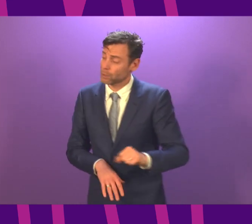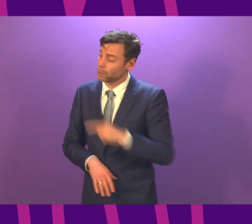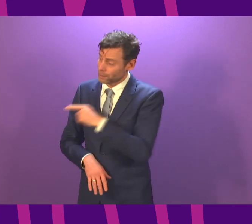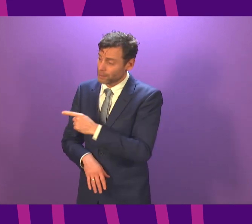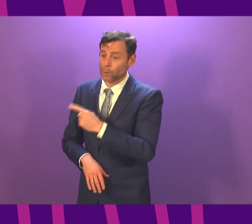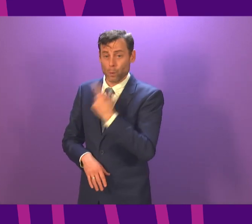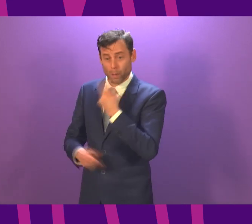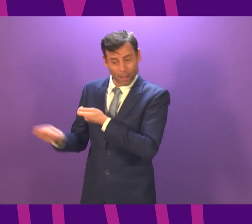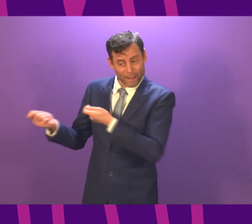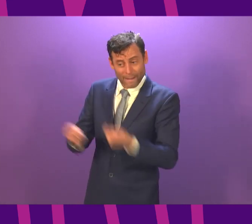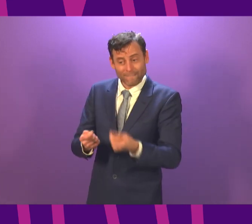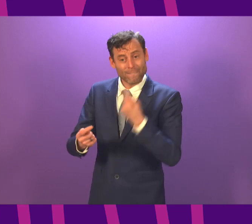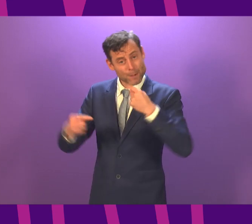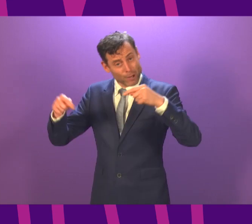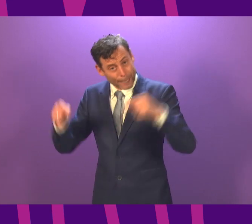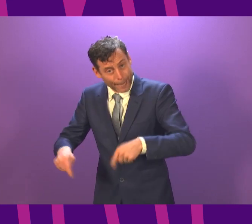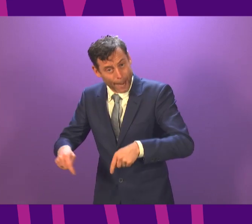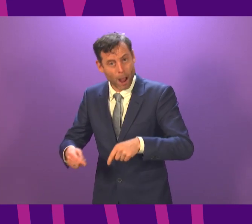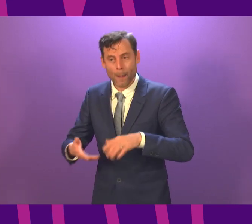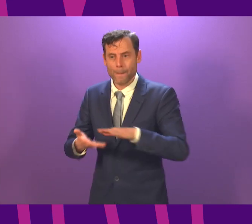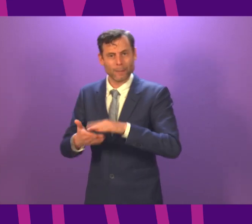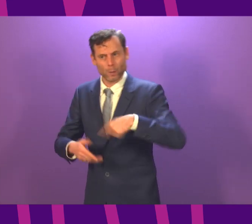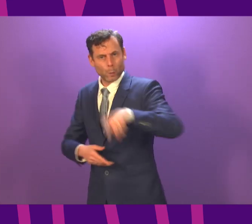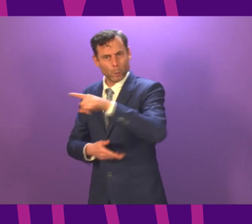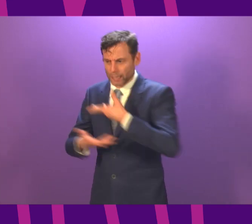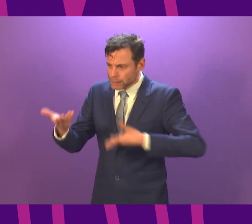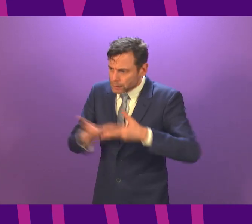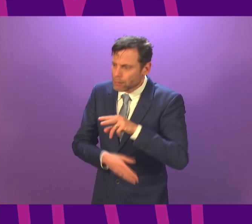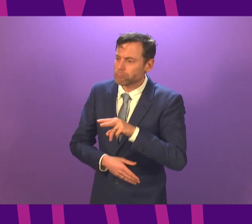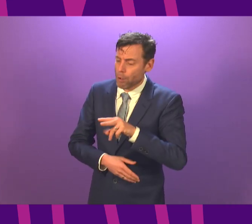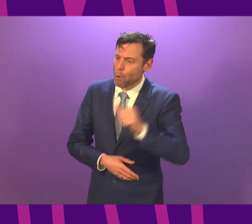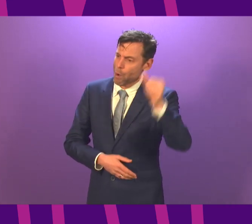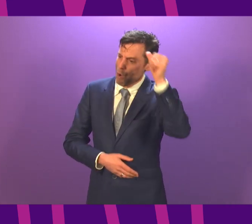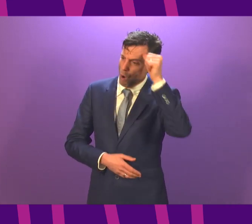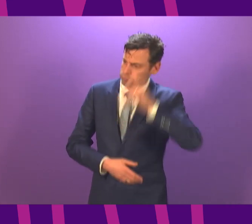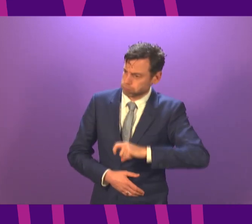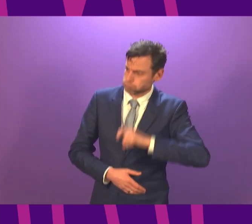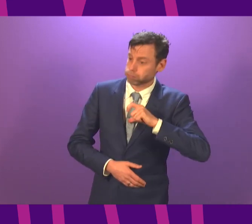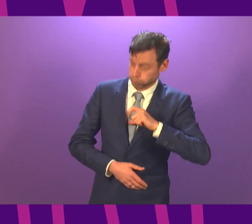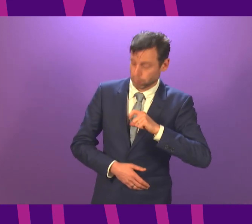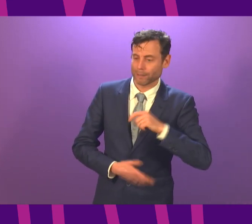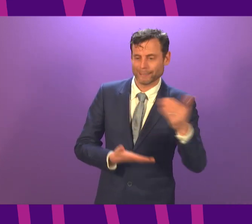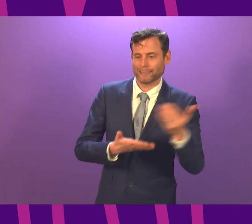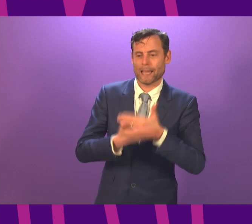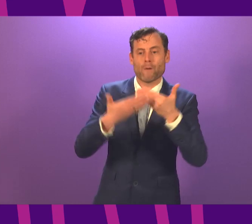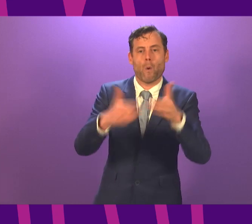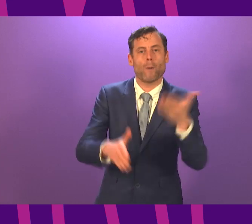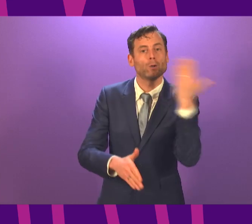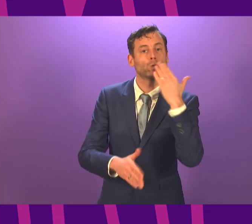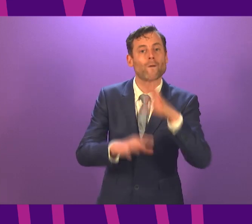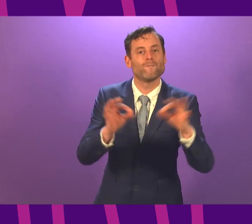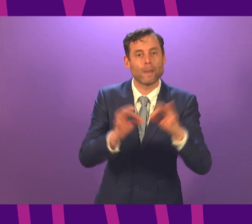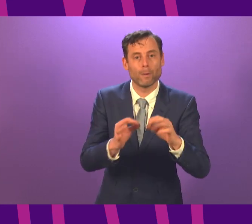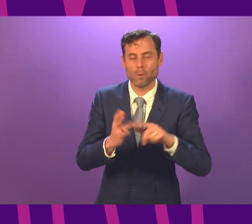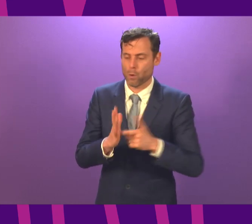if it is safe to fully reopen schools, or before we can know what additional measures are necessary to keep them